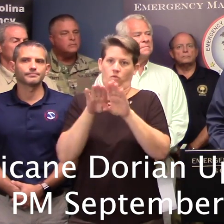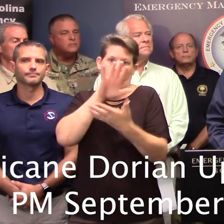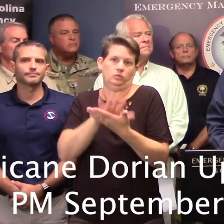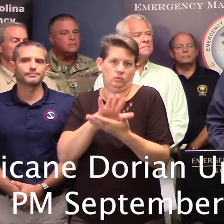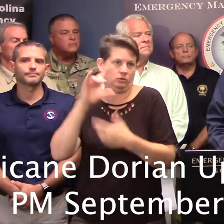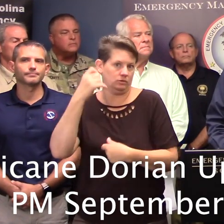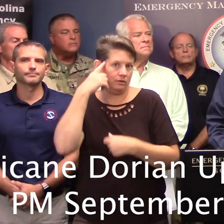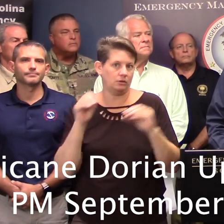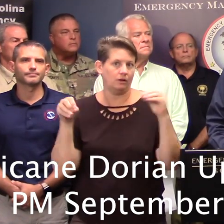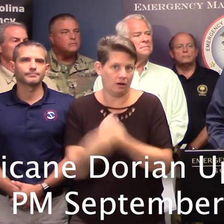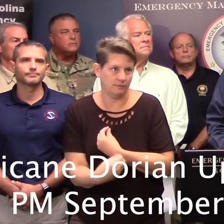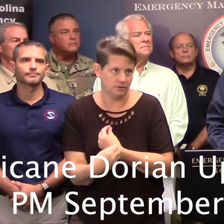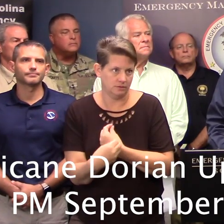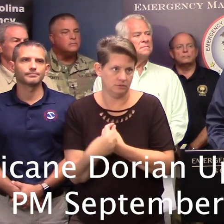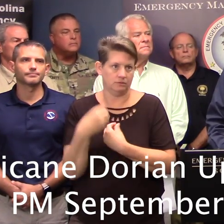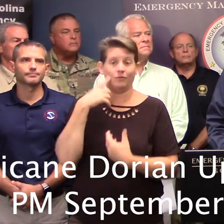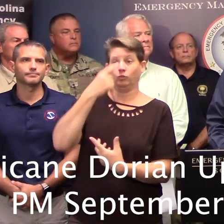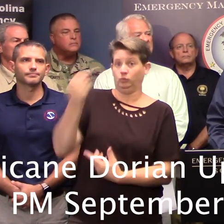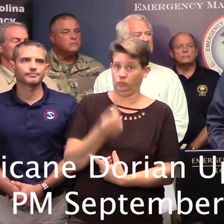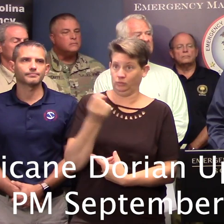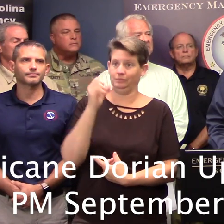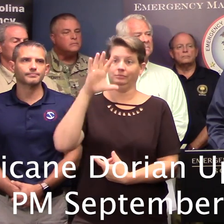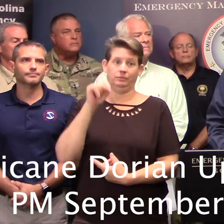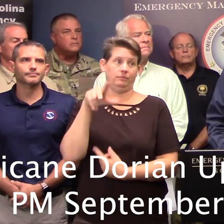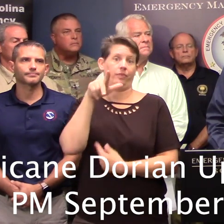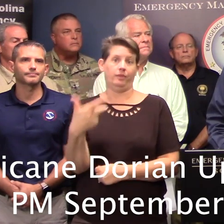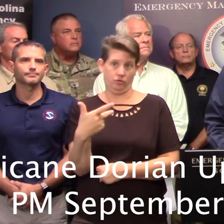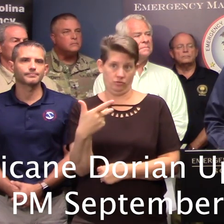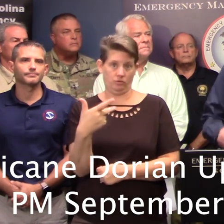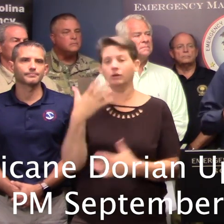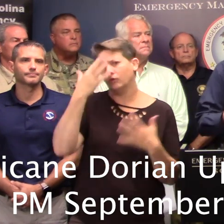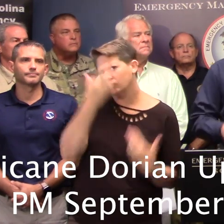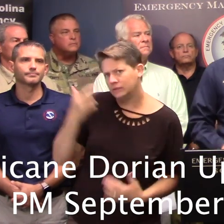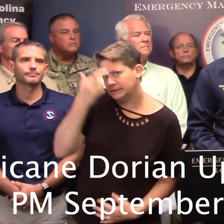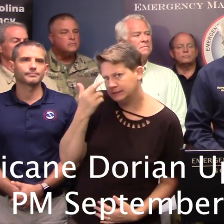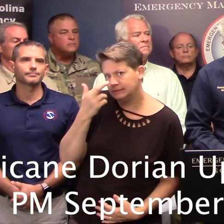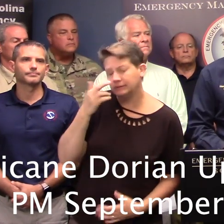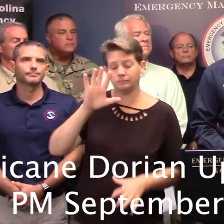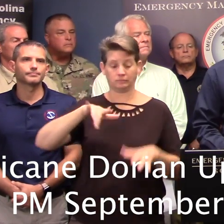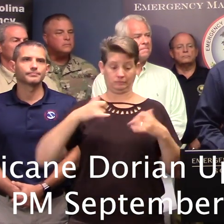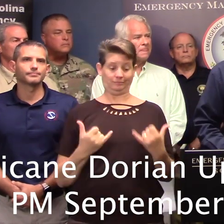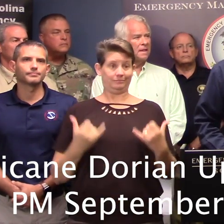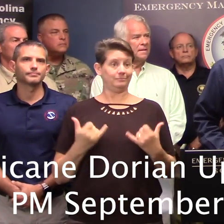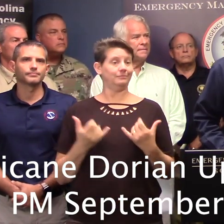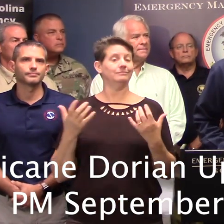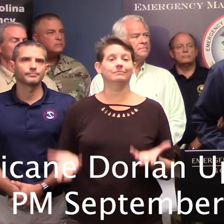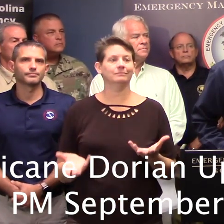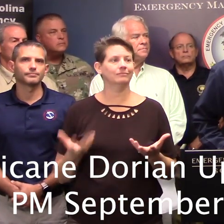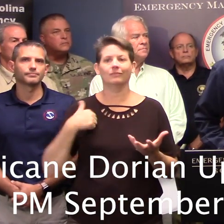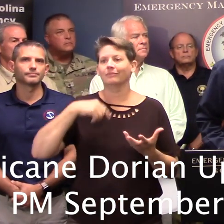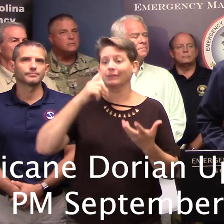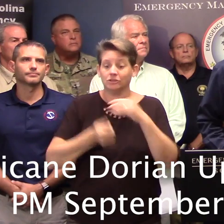government offices for Tuesday, September the 3rd. Why? Because at this time, we don't need the